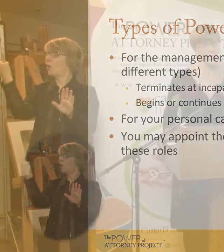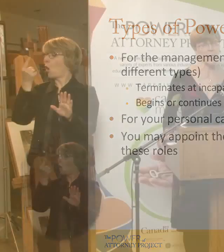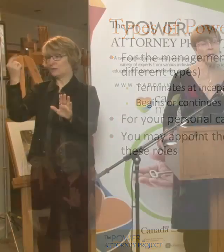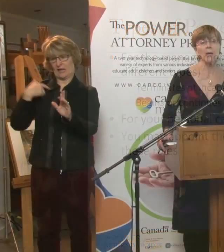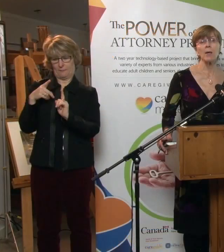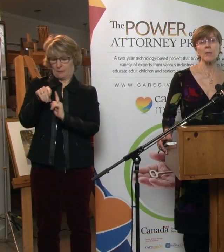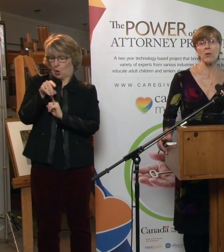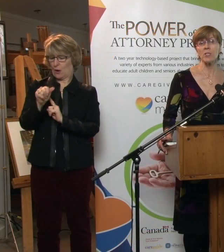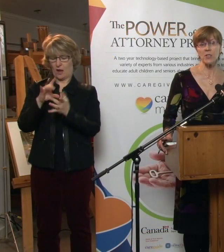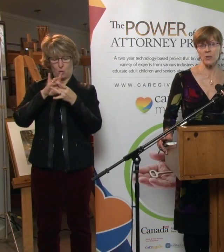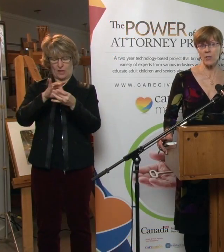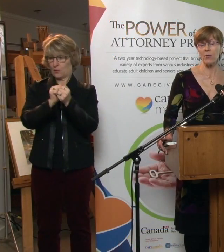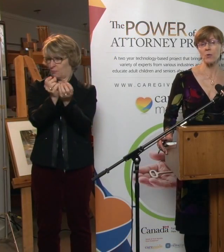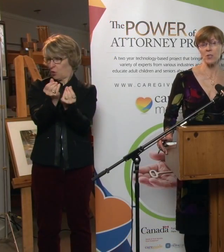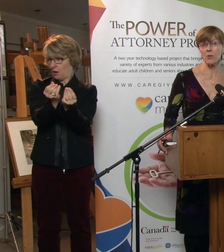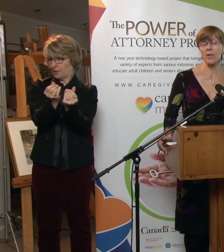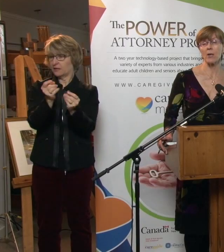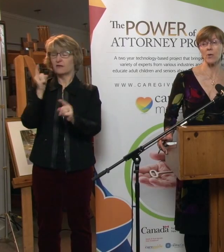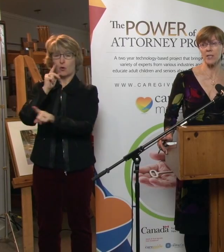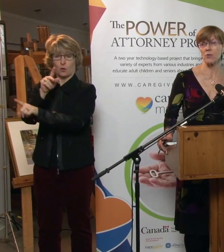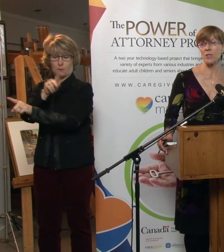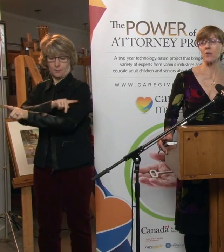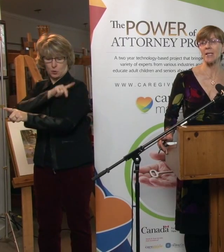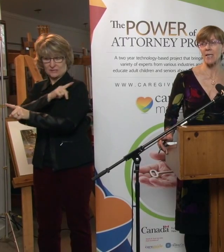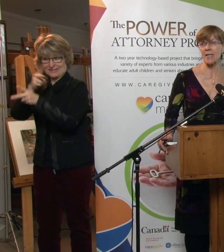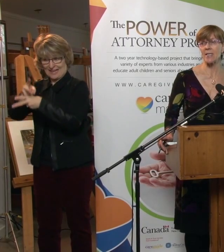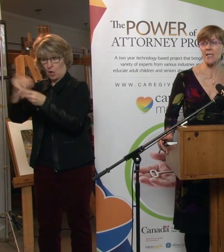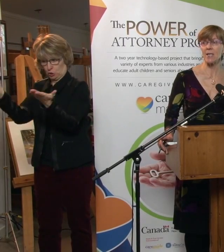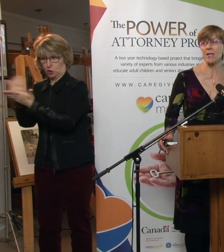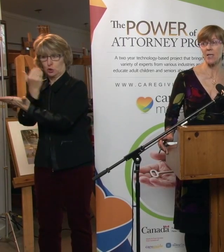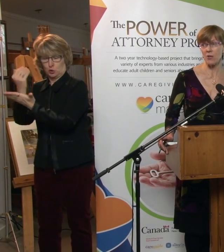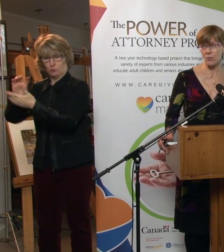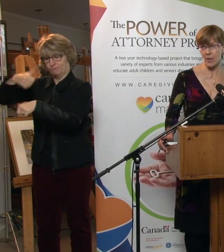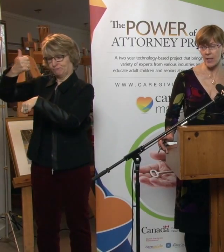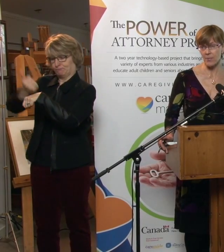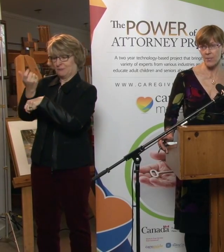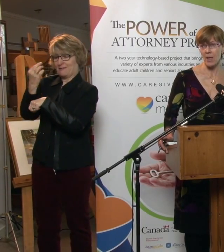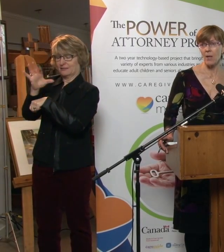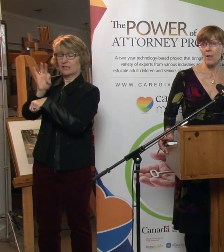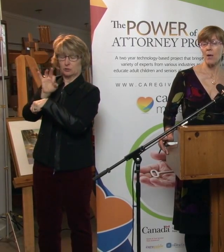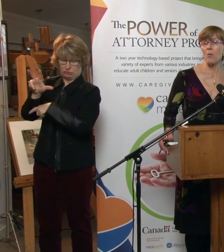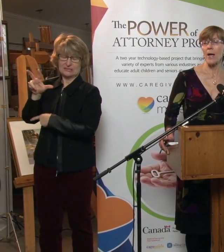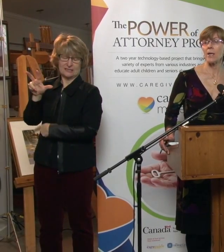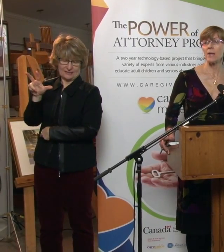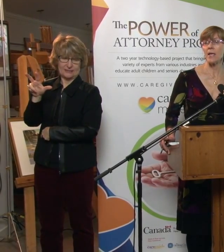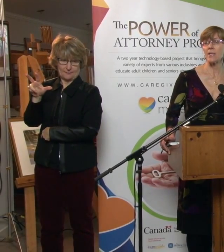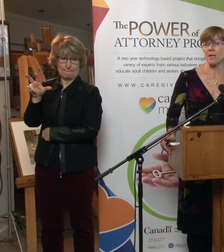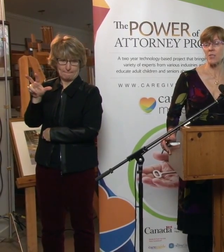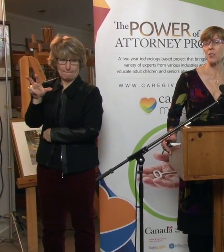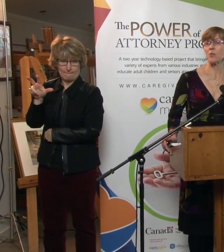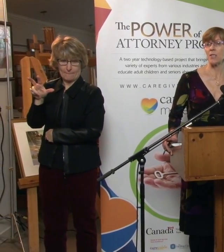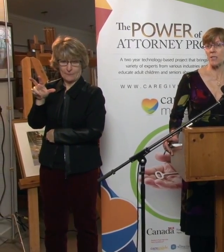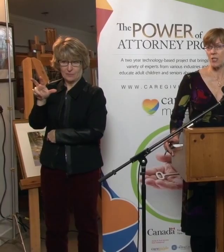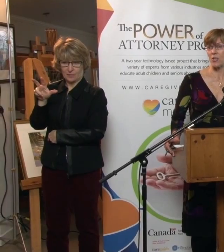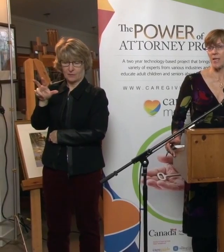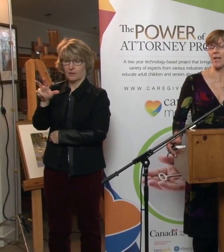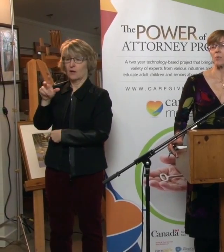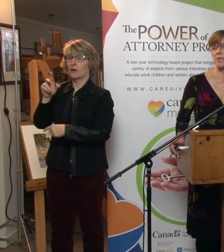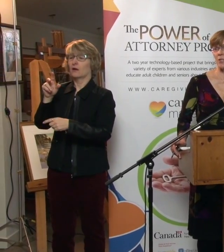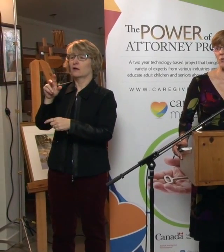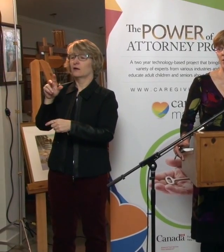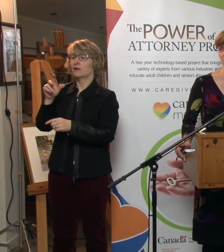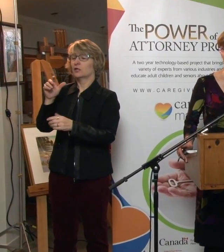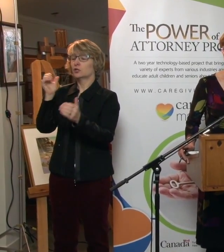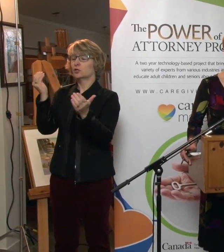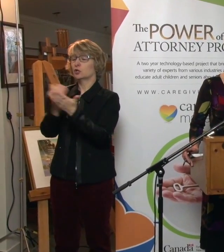property. Powers of attorney for personal care were introduced in 1993, when the Substitute Decisions